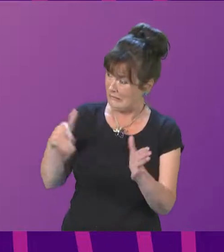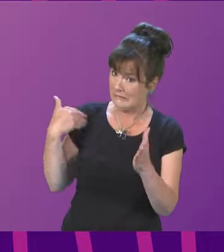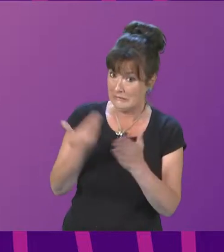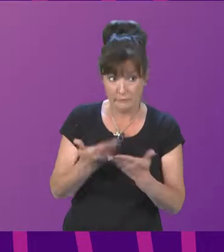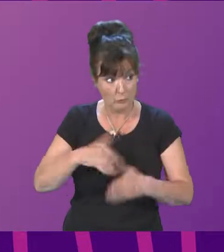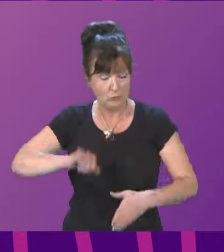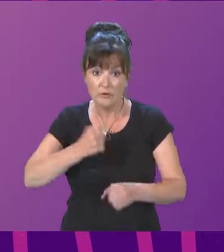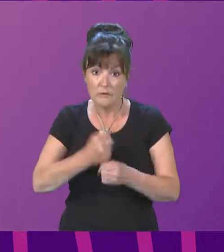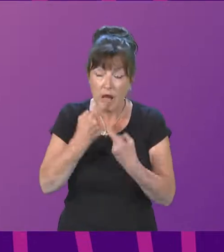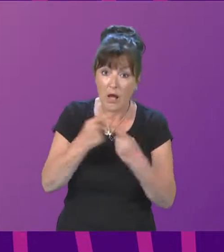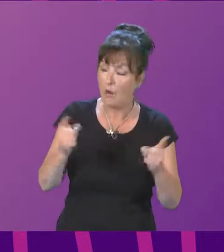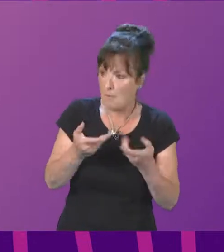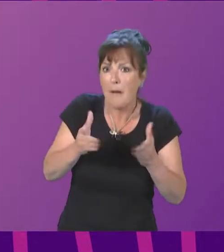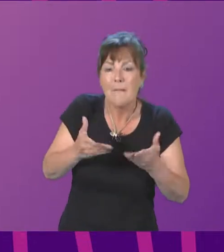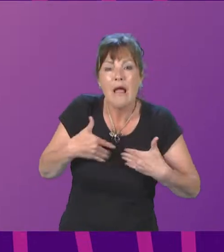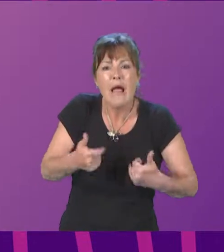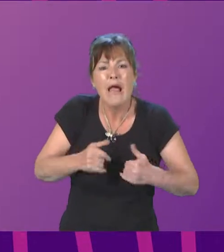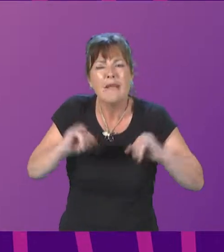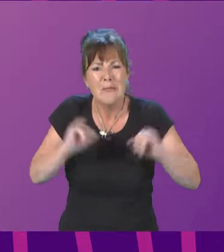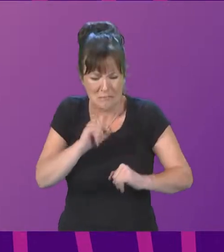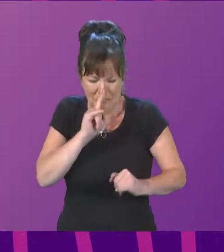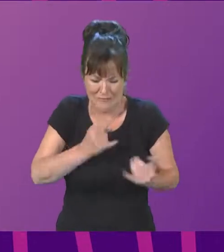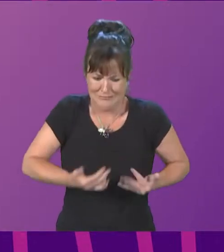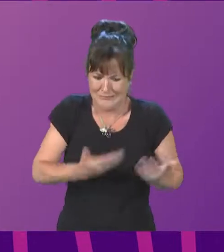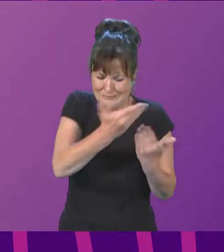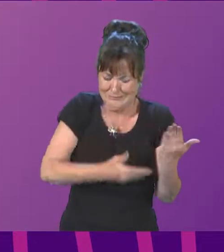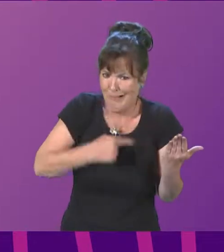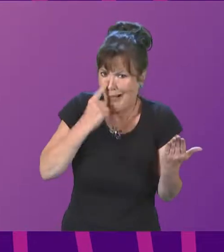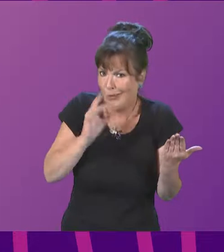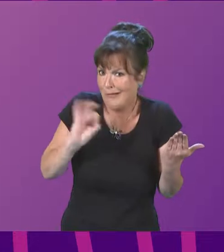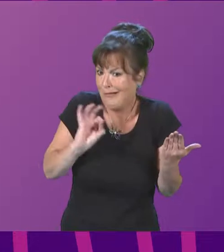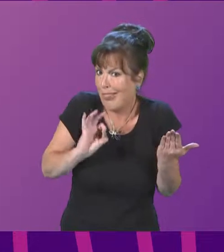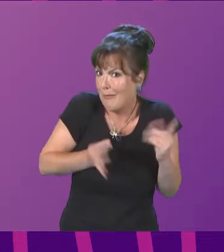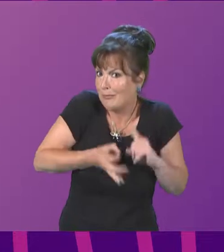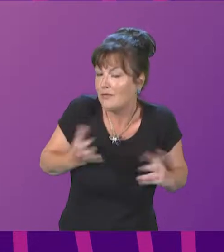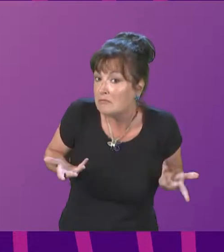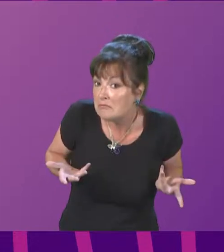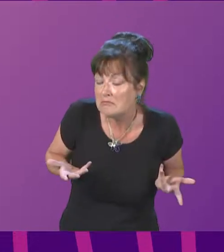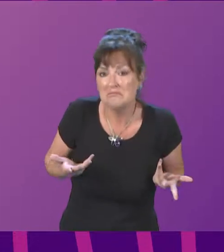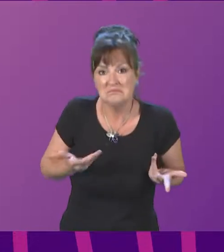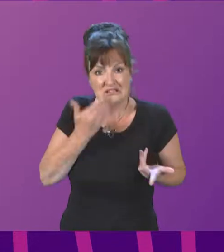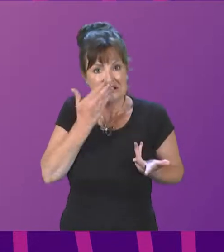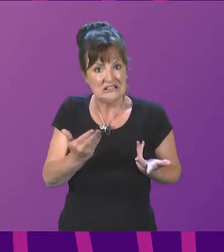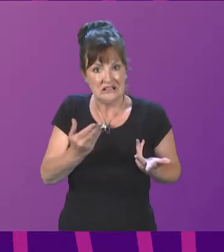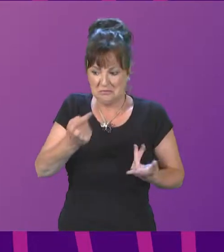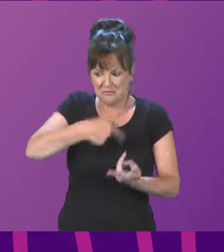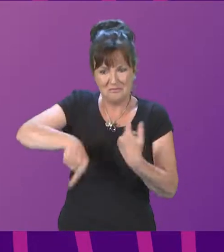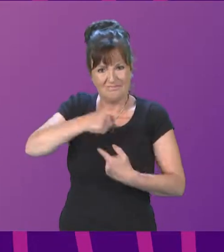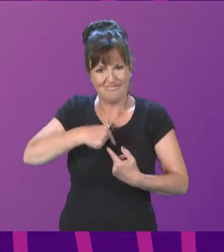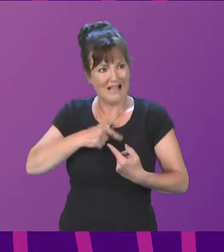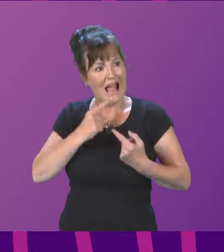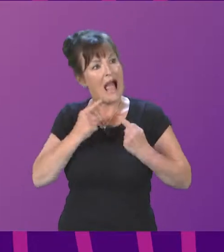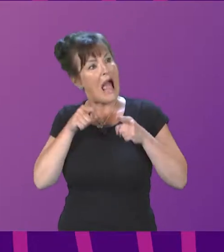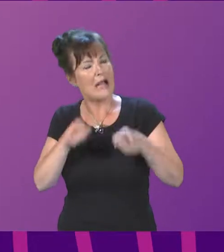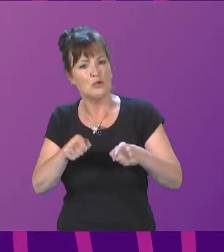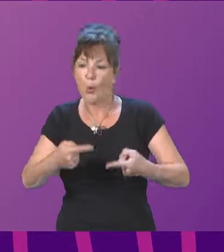health emergency and yet these figures demonstrate little emergency response. It is no wonder that the accusation of we keep dying, you keep